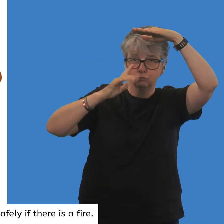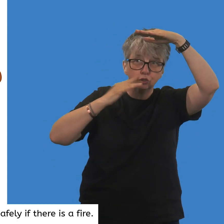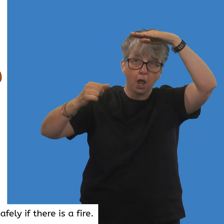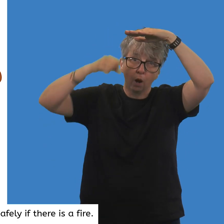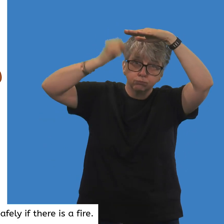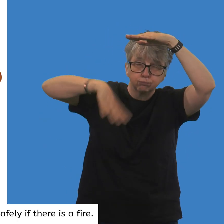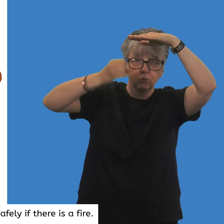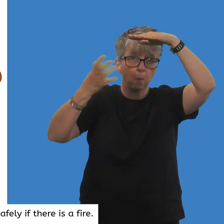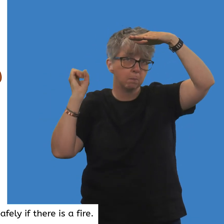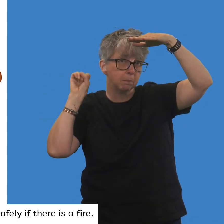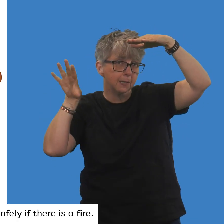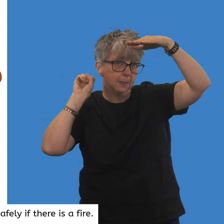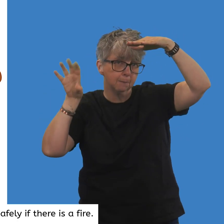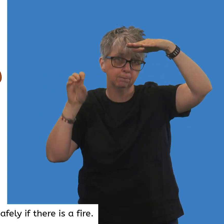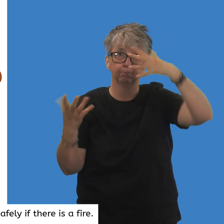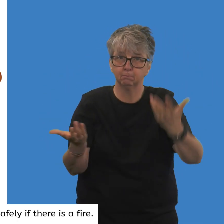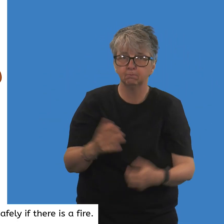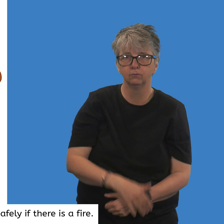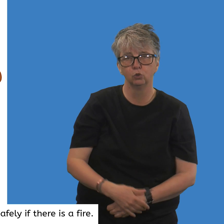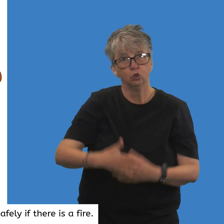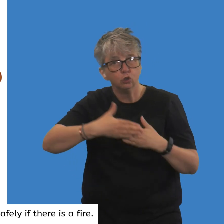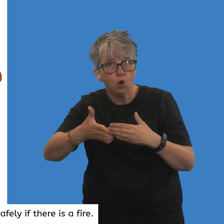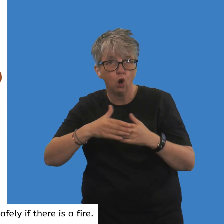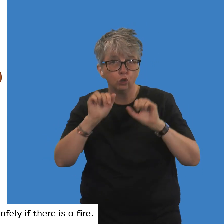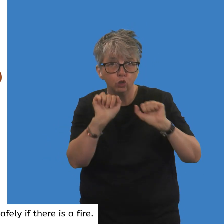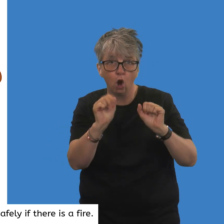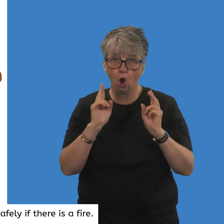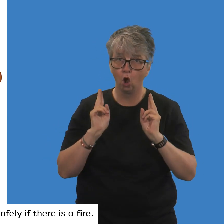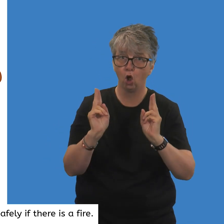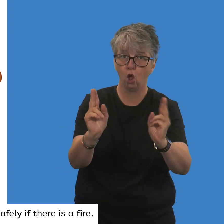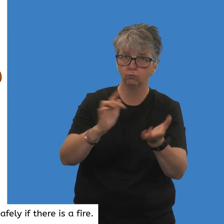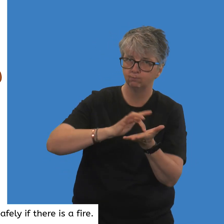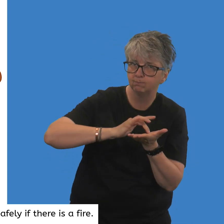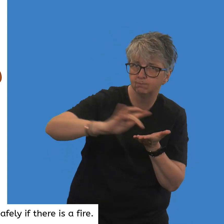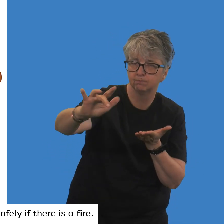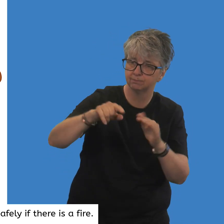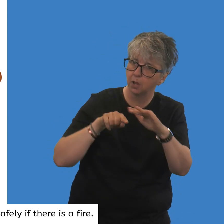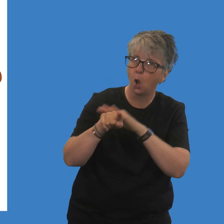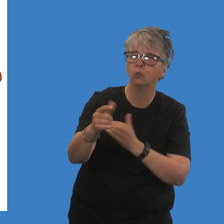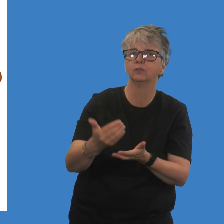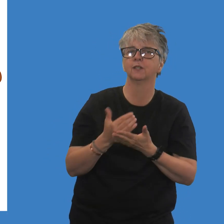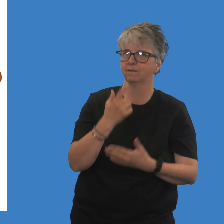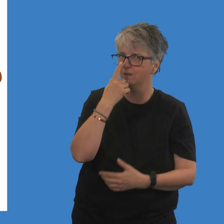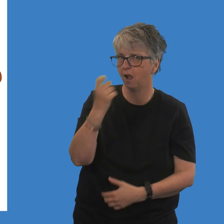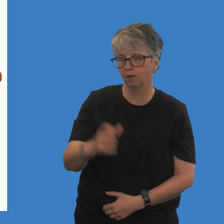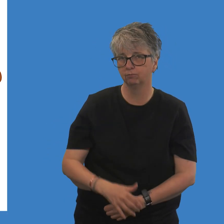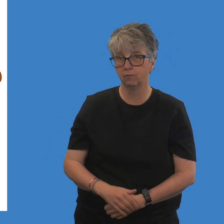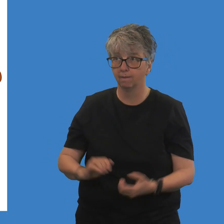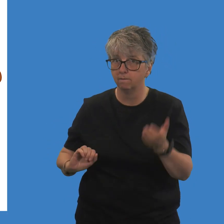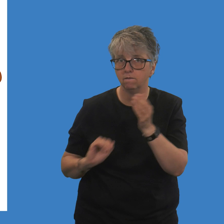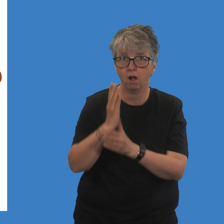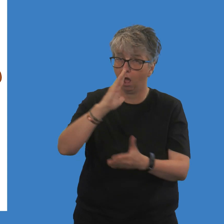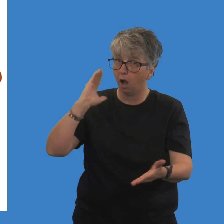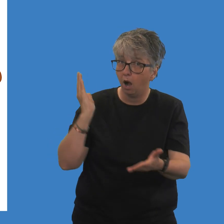Keep your doorways clear and tidy so that you can get out safely if there is a fire. If there is a fire,